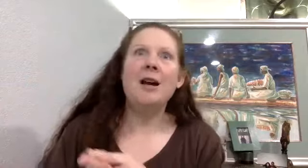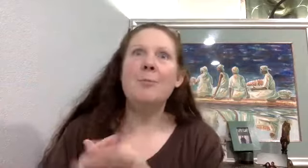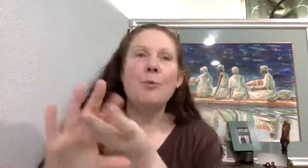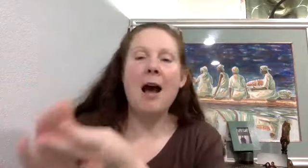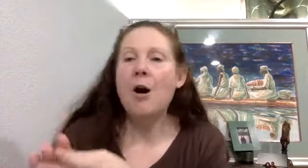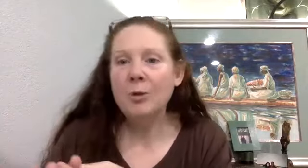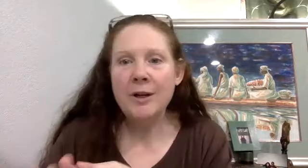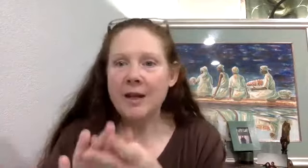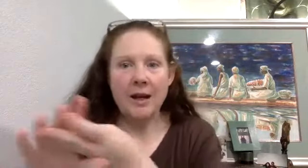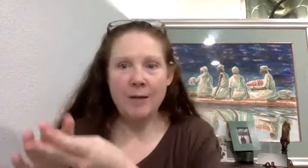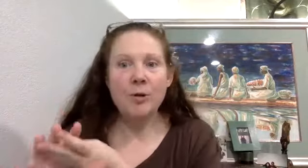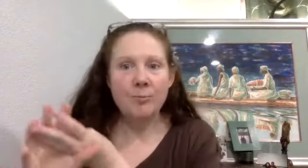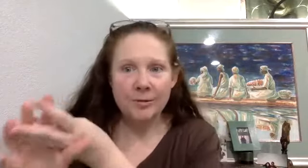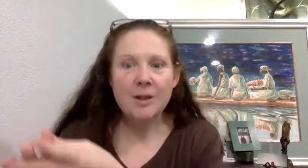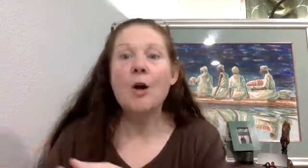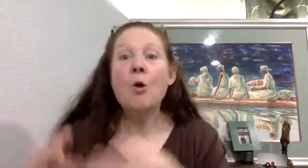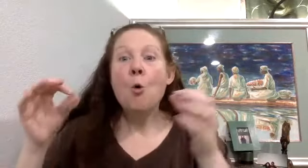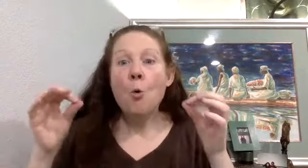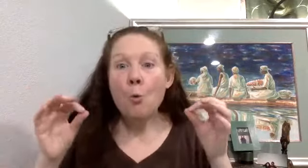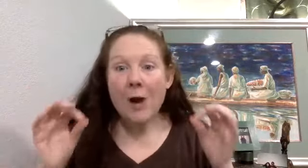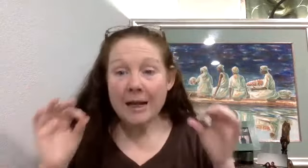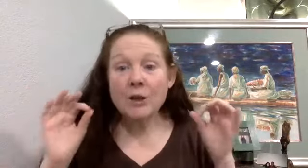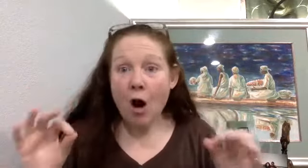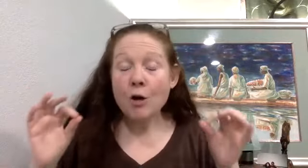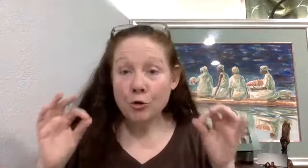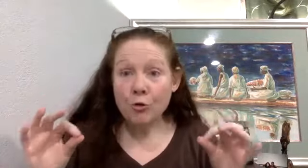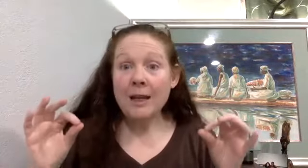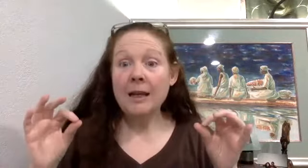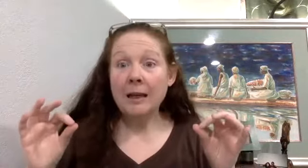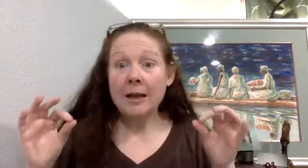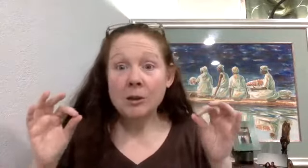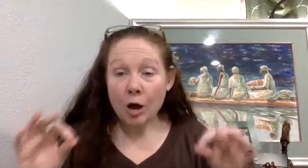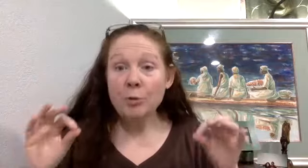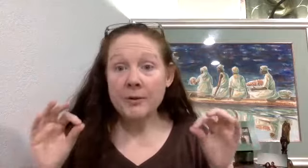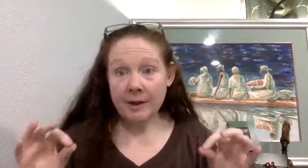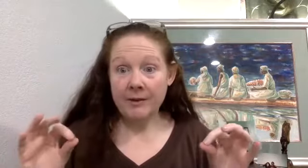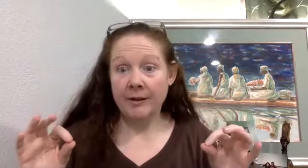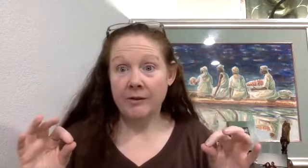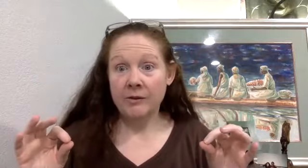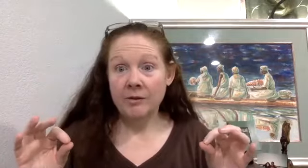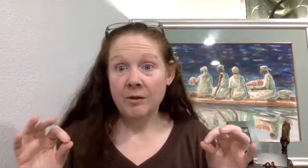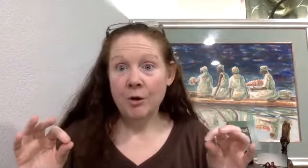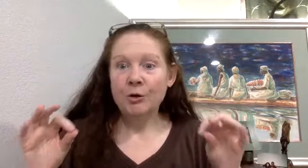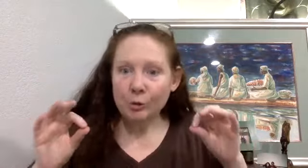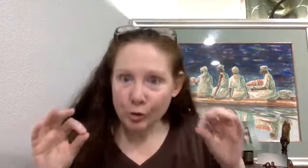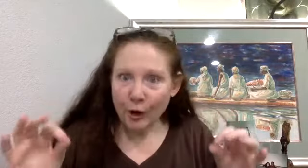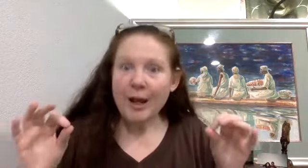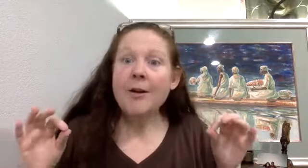up homeless and unable to, you know, it is our duty as global citizens to learn how to